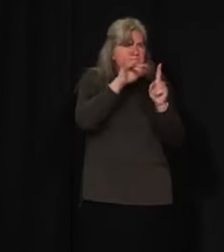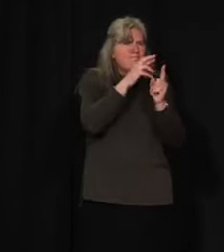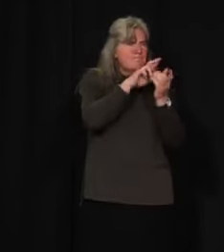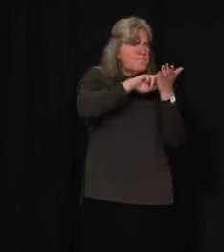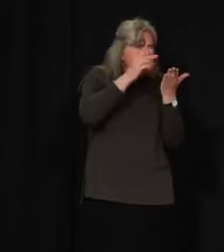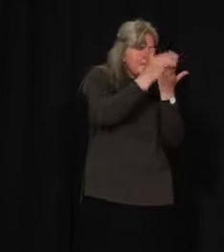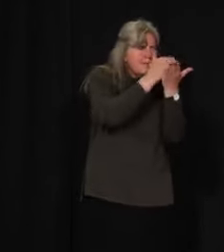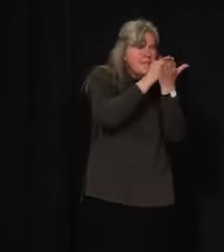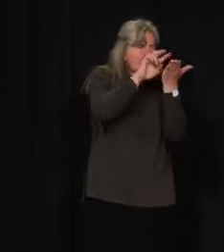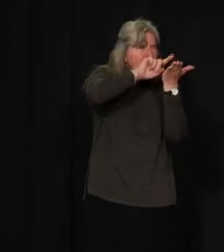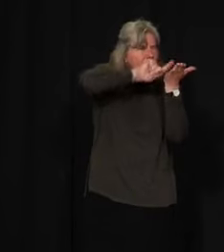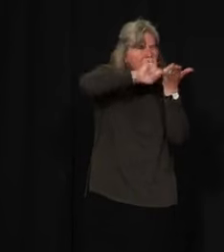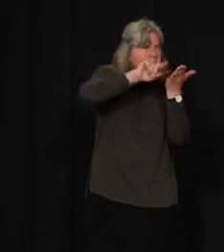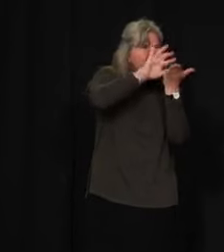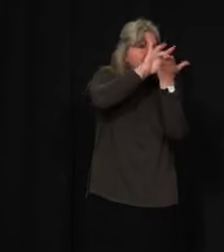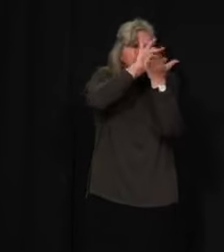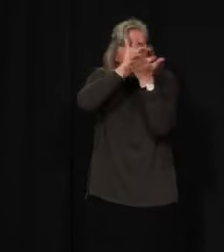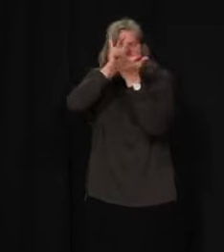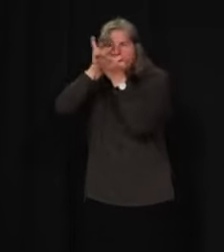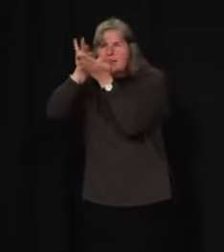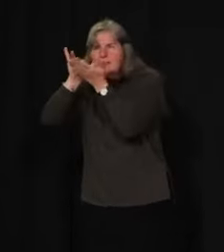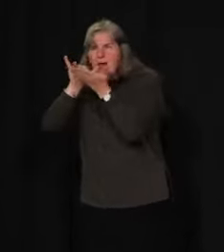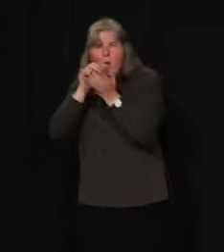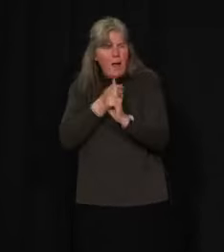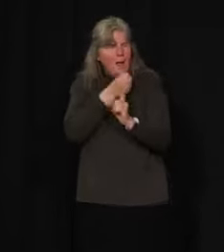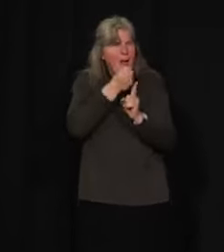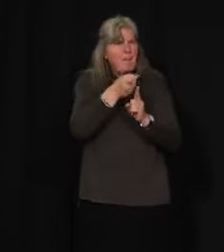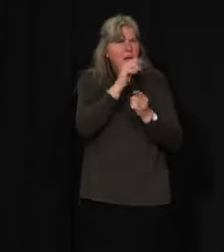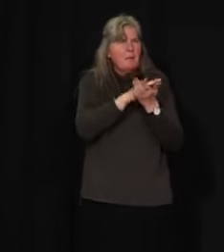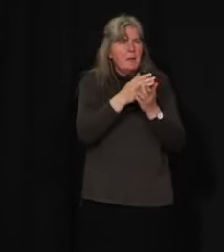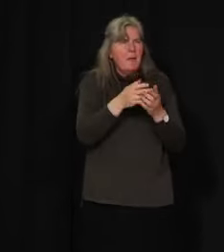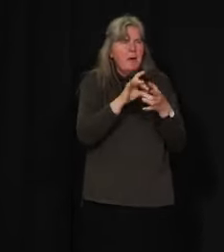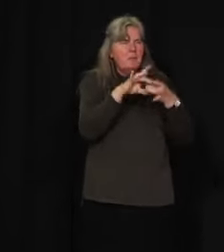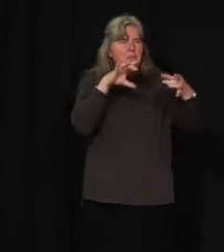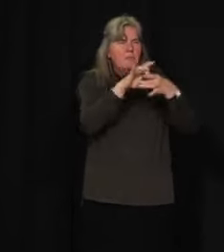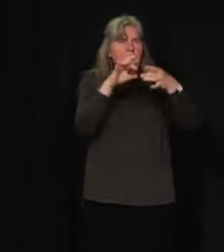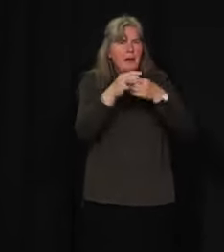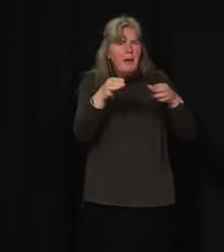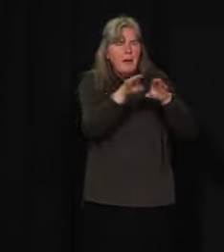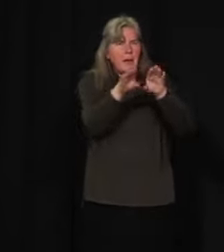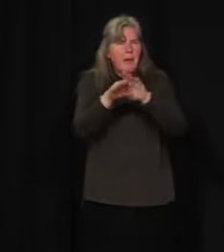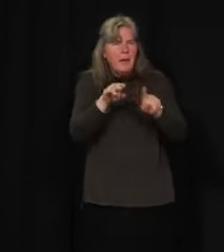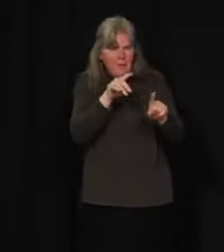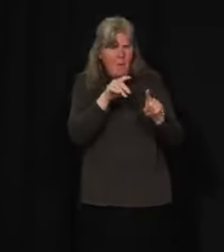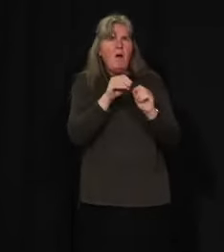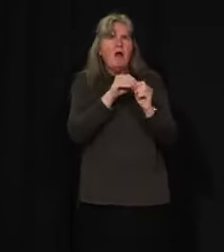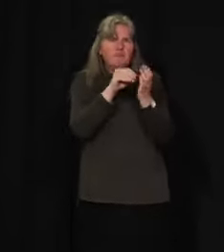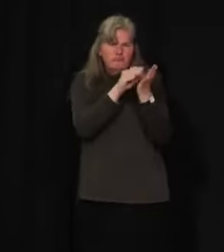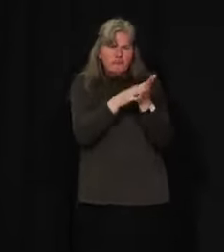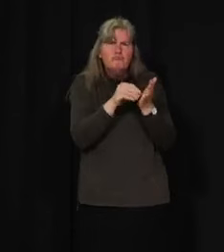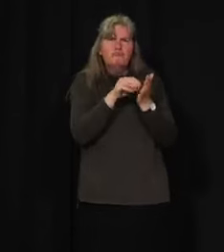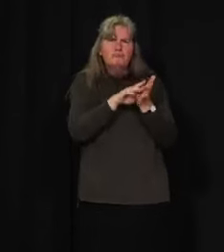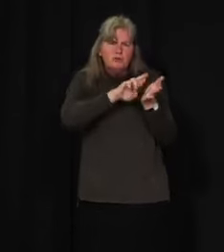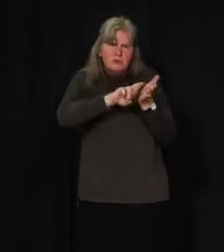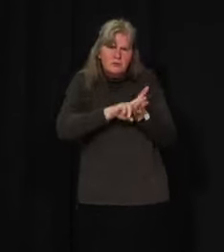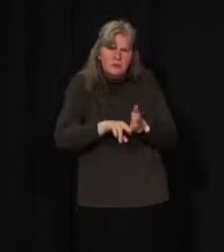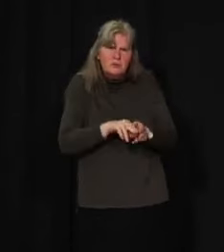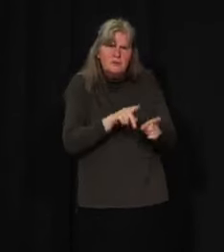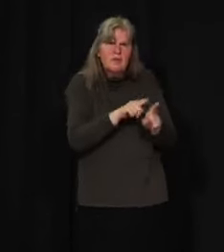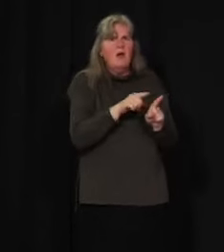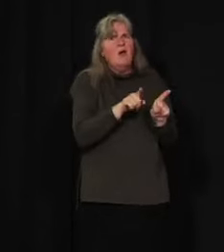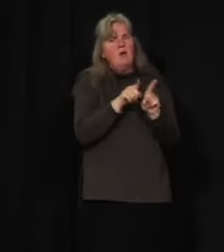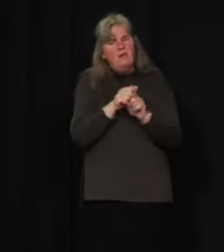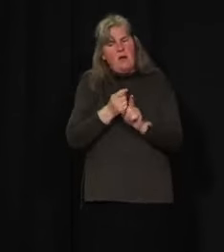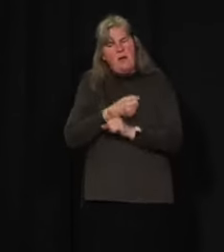consequences of being shuttered down. Other jurisdictions have begun to document changes in people's health and wellness due to COVID